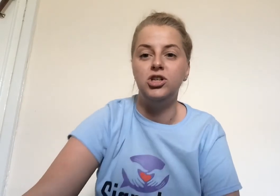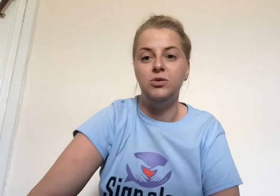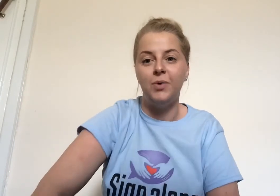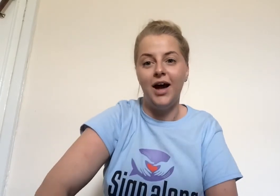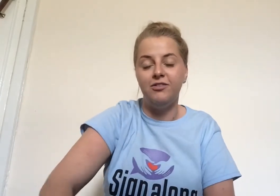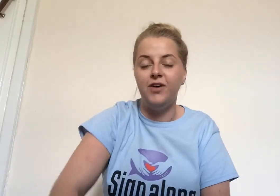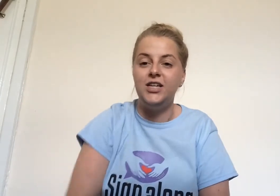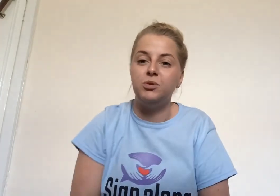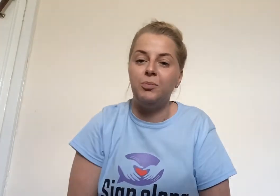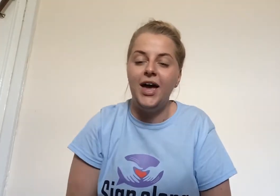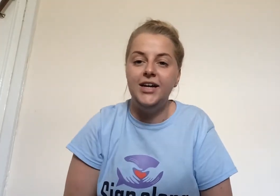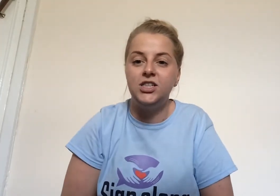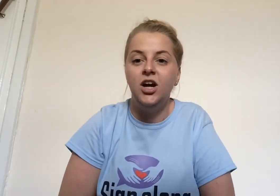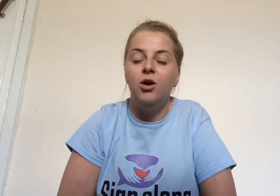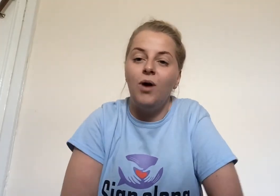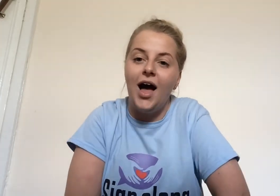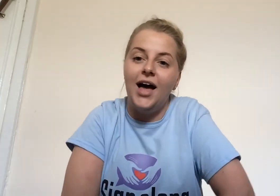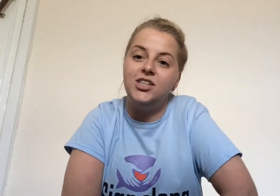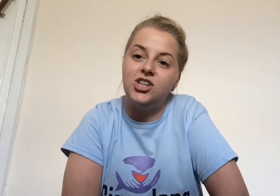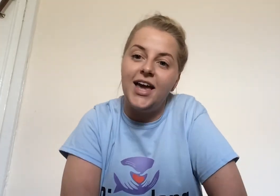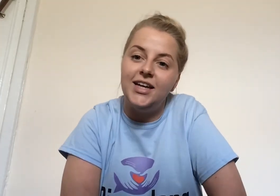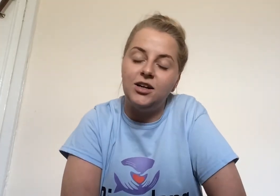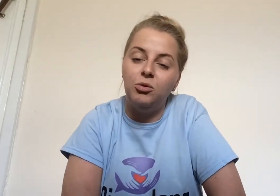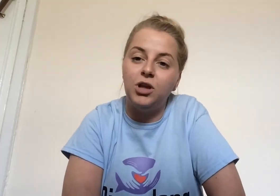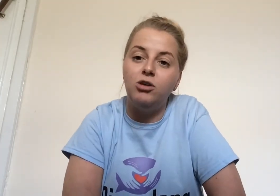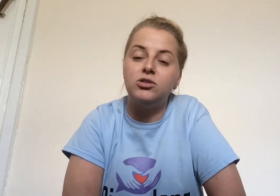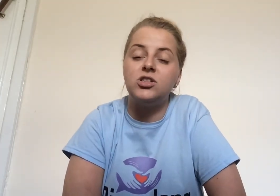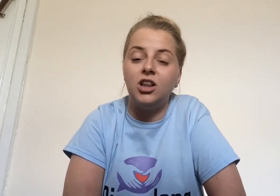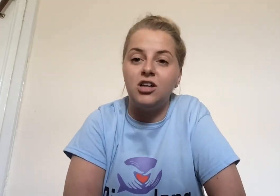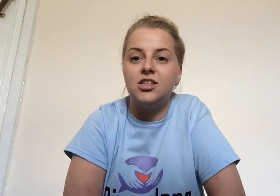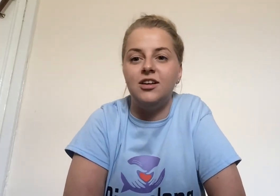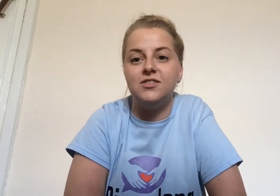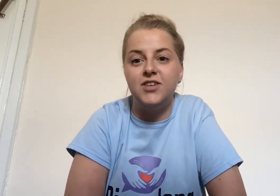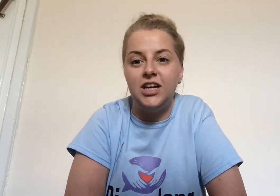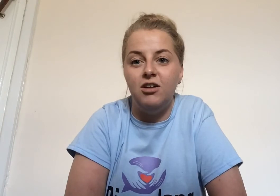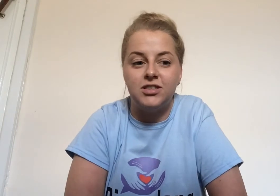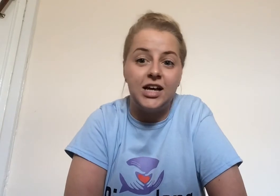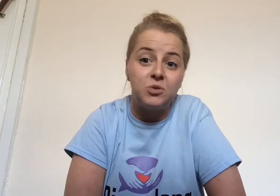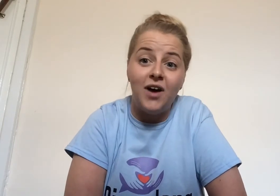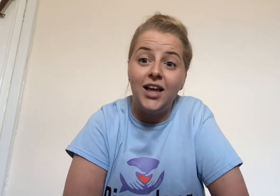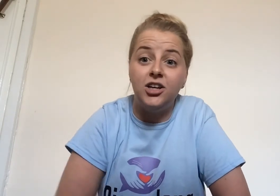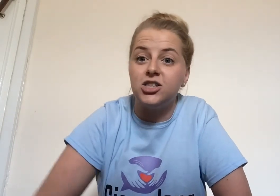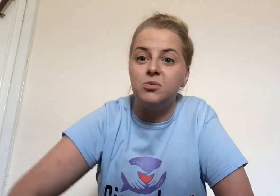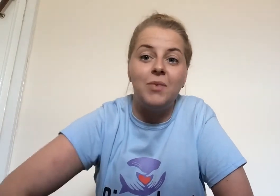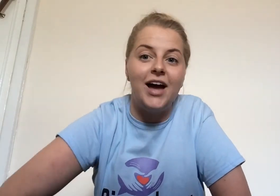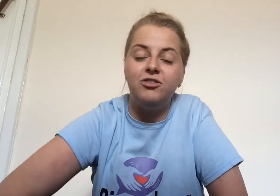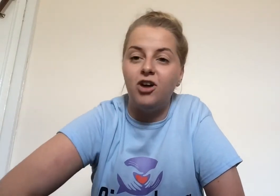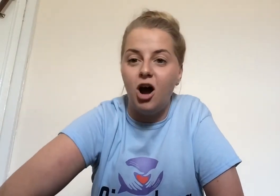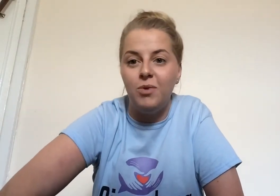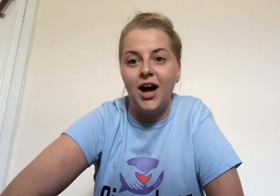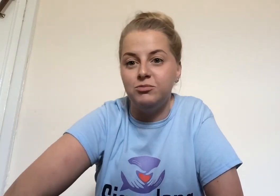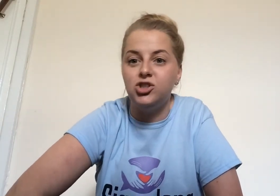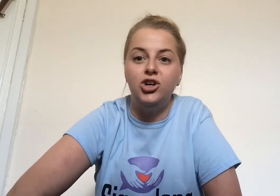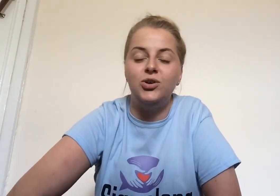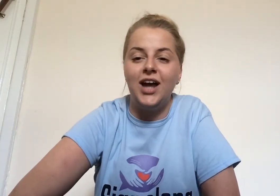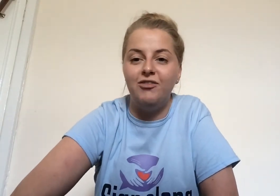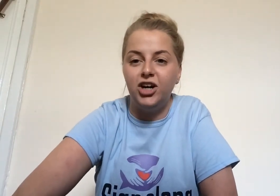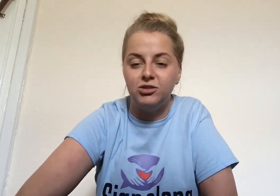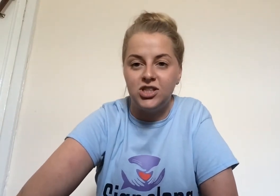and Facebook page Where Jade uploads lots and lots of videos That's where I learn some of mine from I'm sure you can have a go too